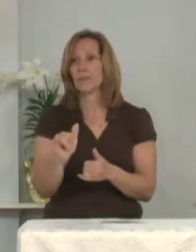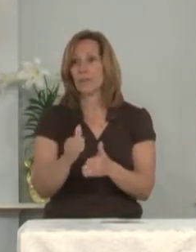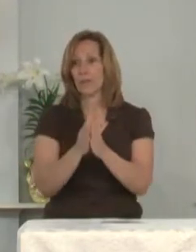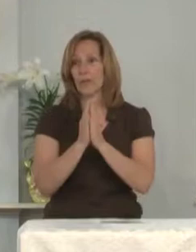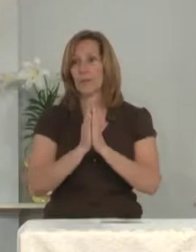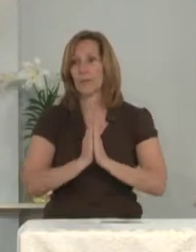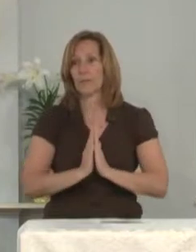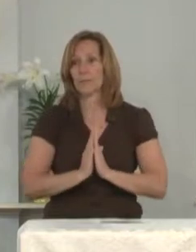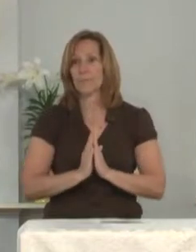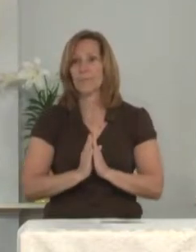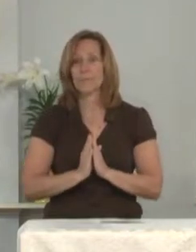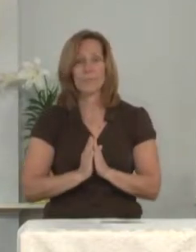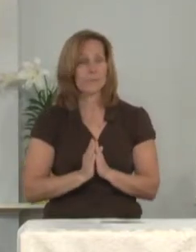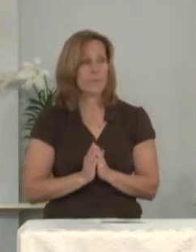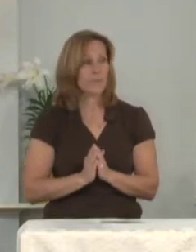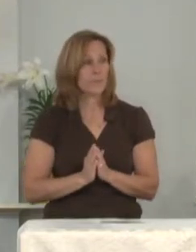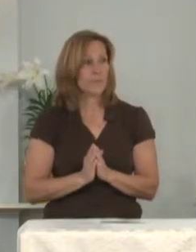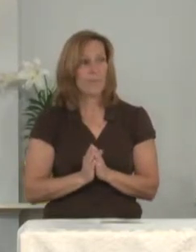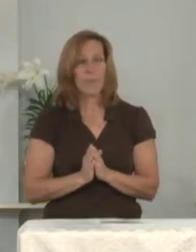Amen.